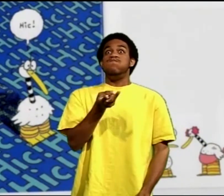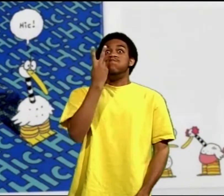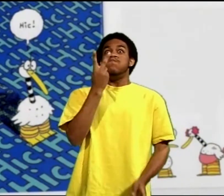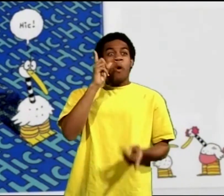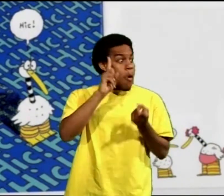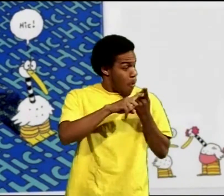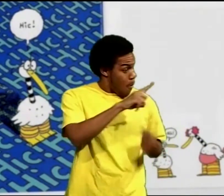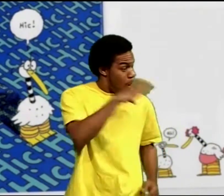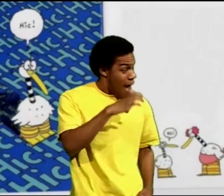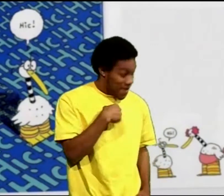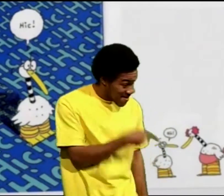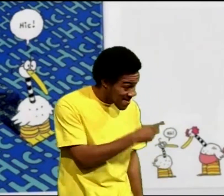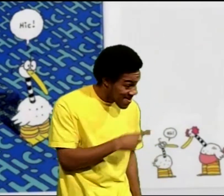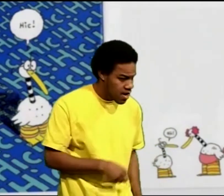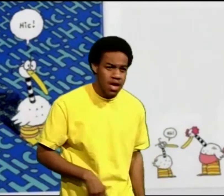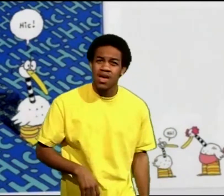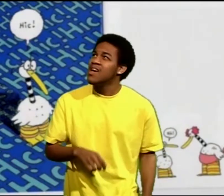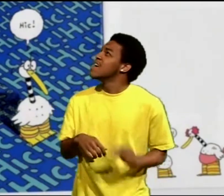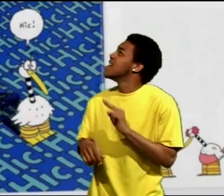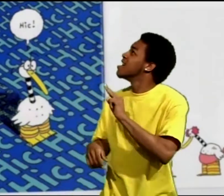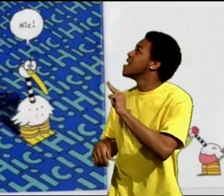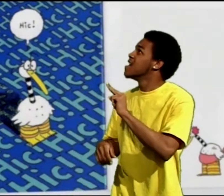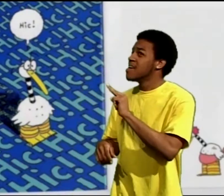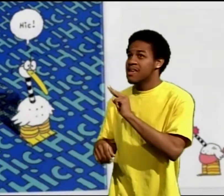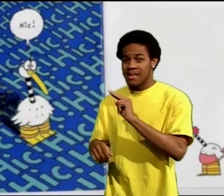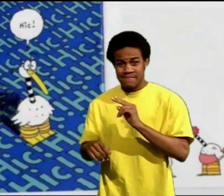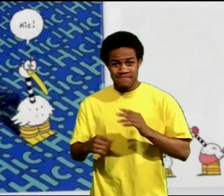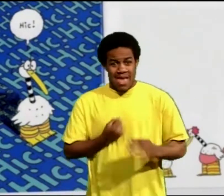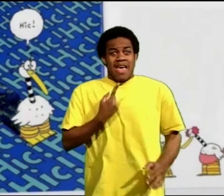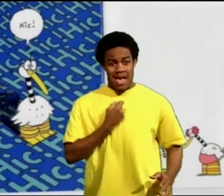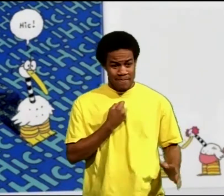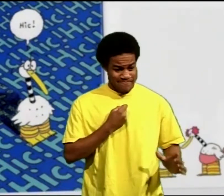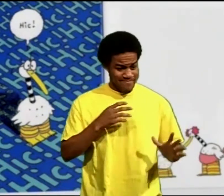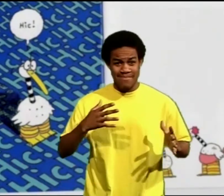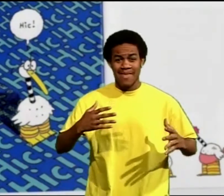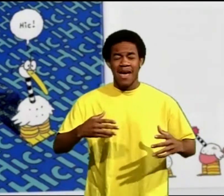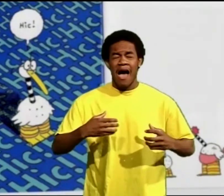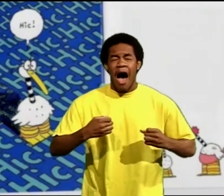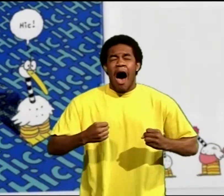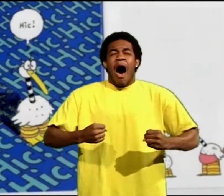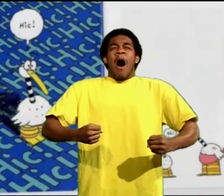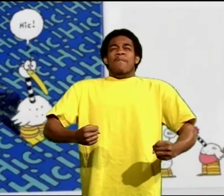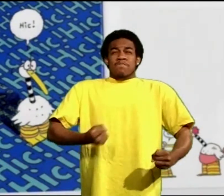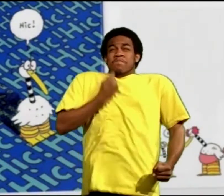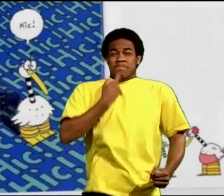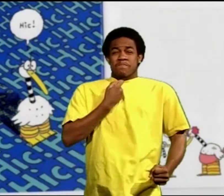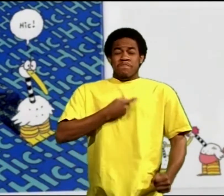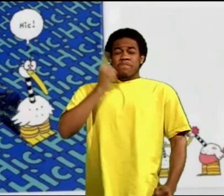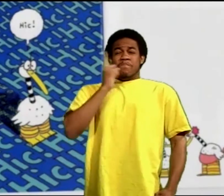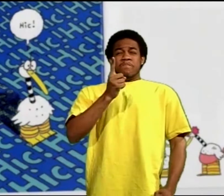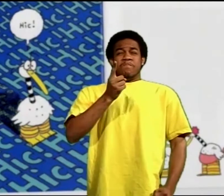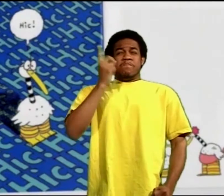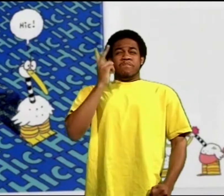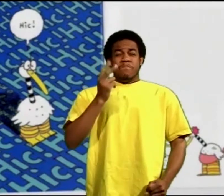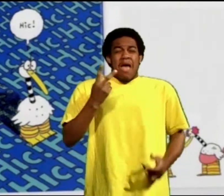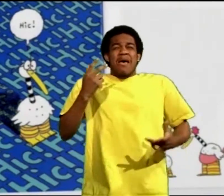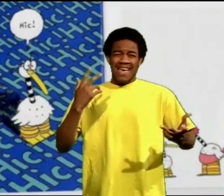100 Sebastian took a deep breath and held his breath but it didn't work